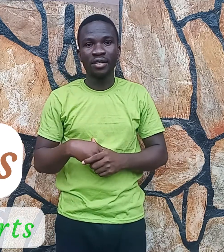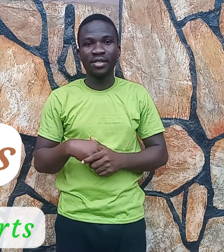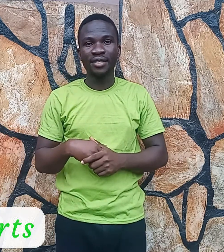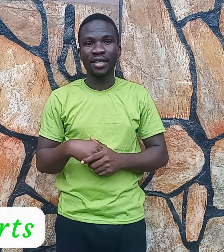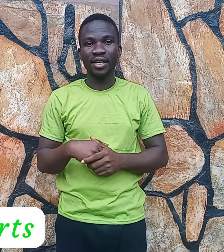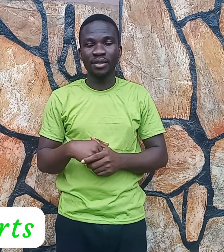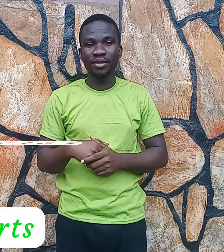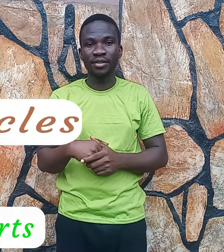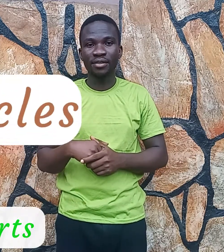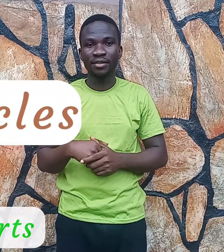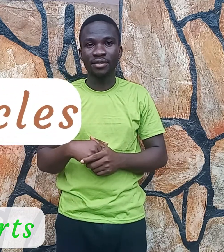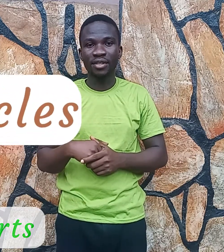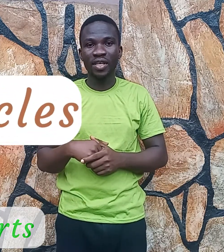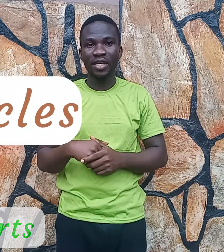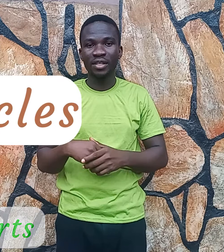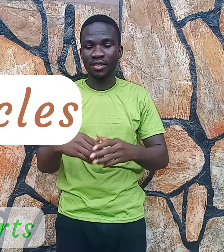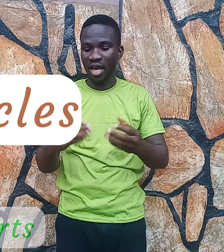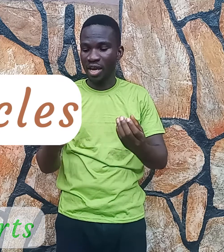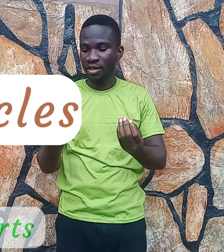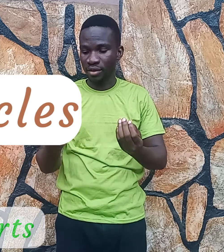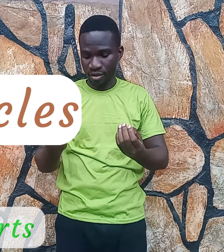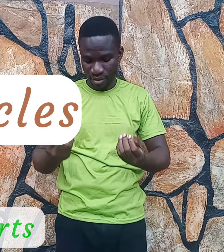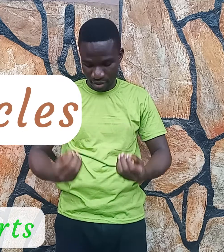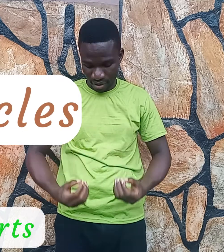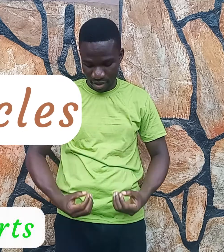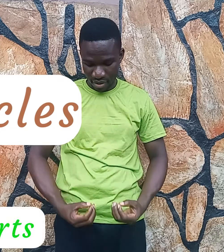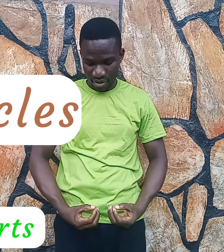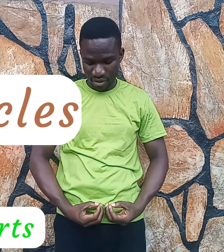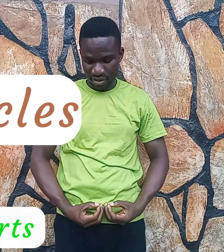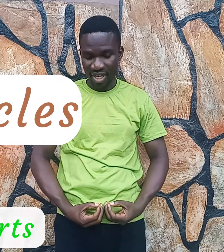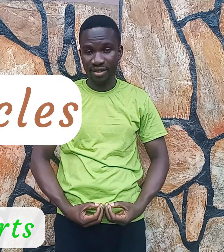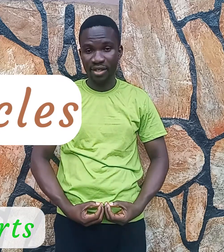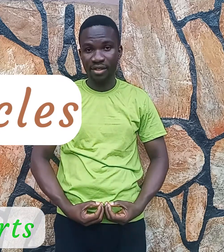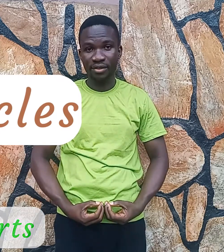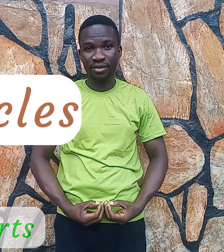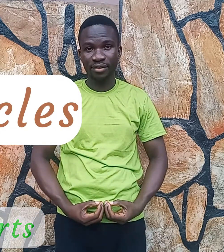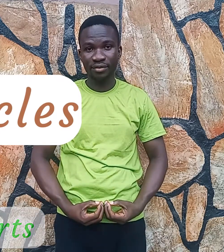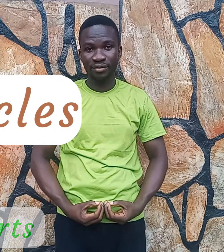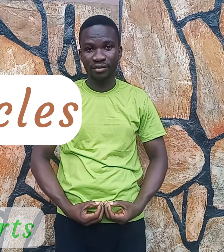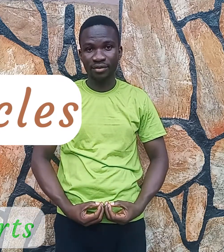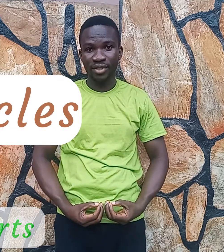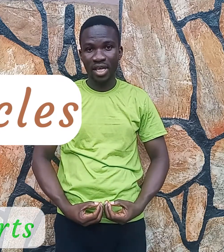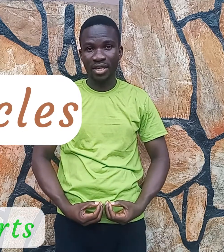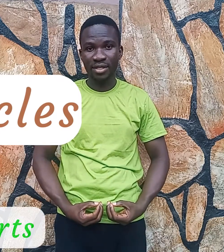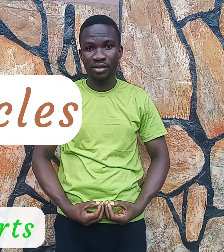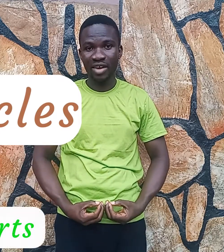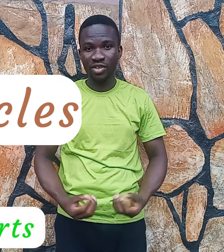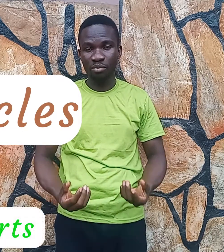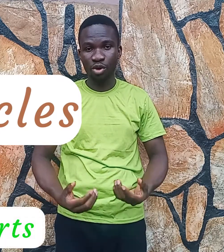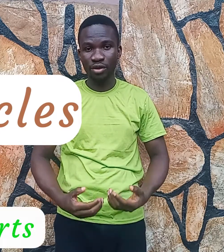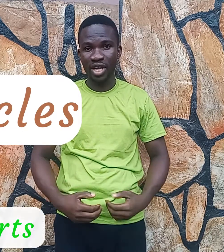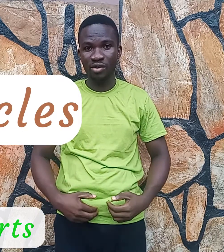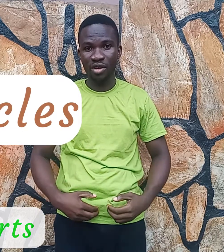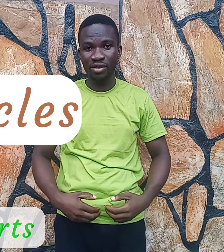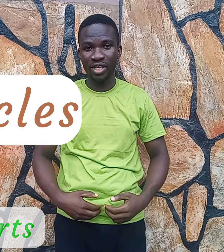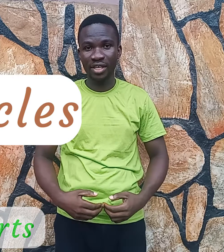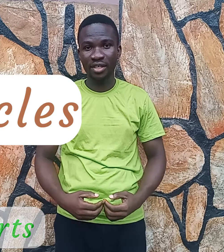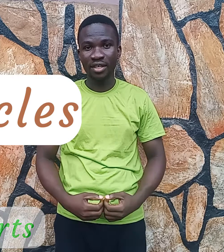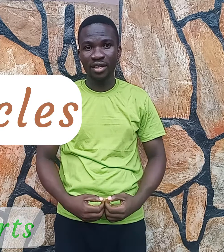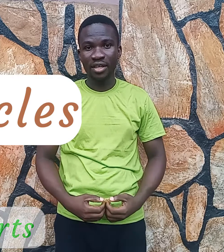Testicles. a sign. Testicles. Testicles having their balls around their